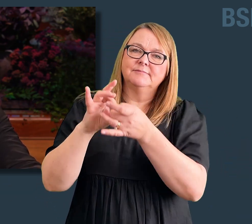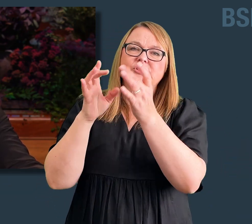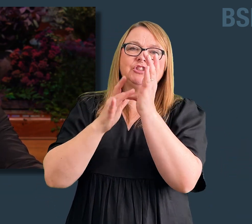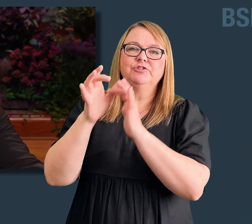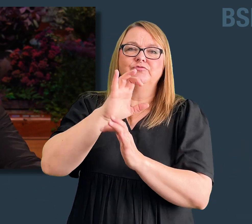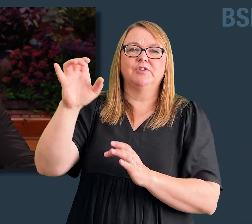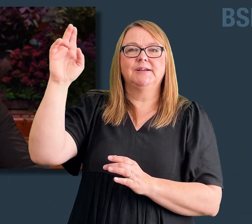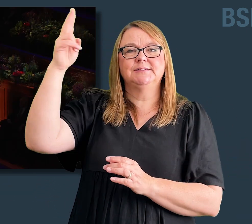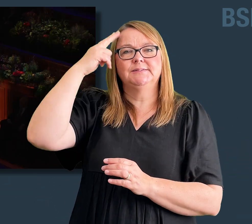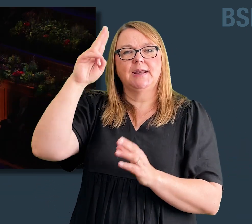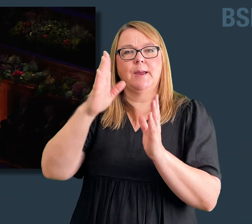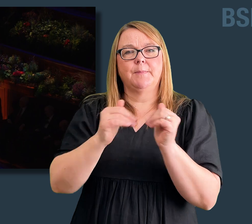amen. Amen.